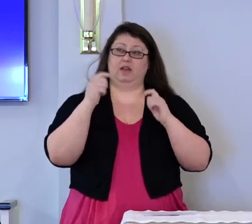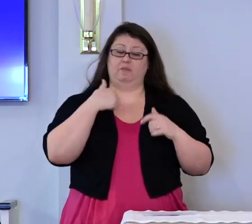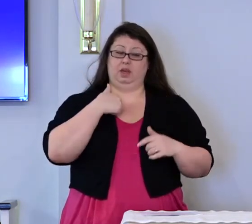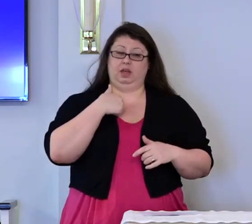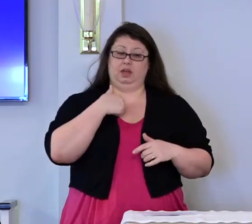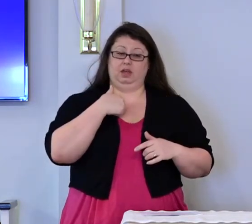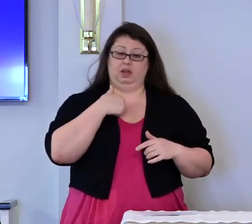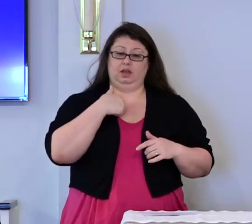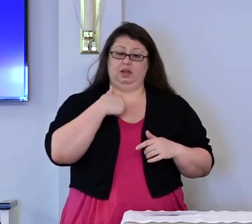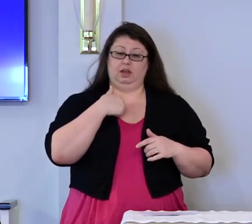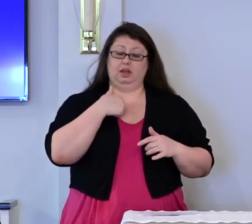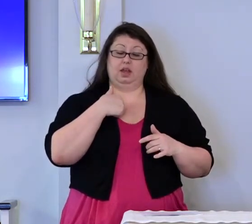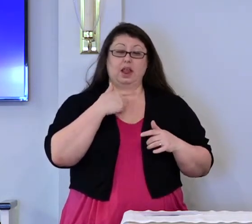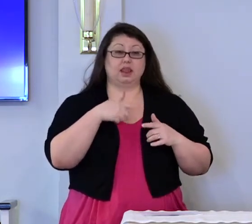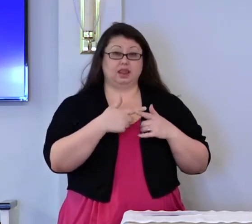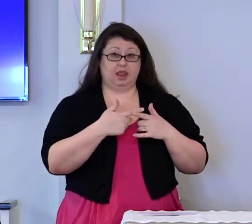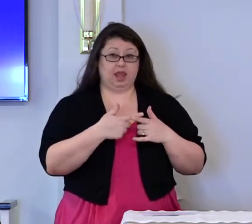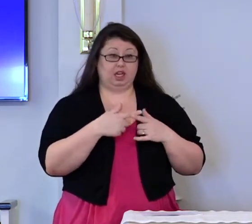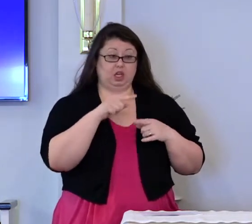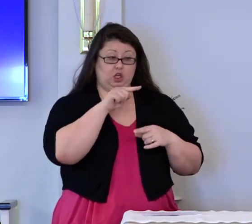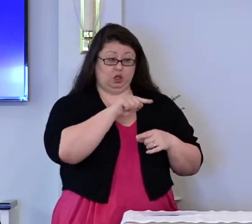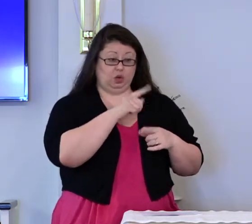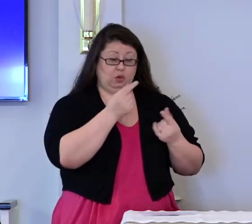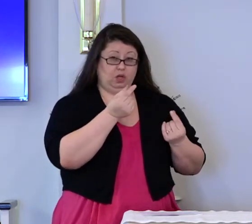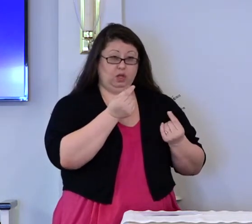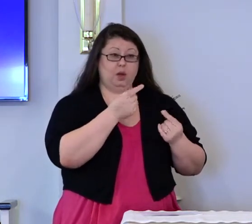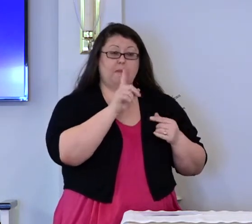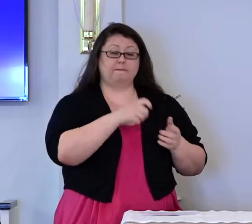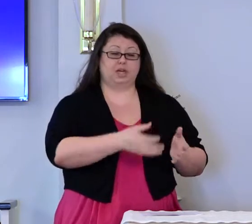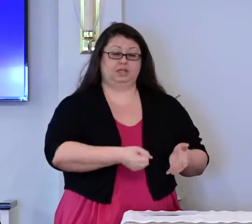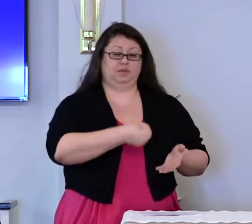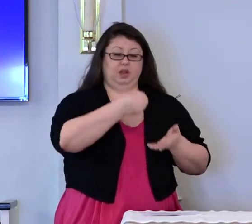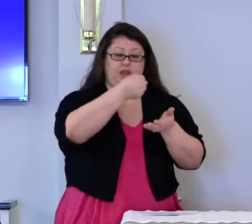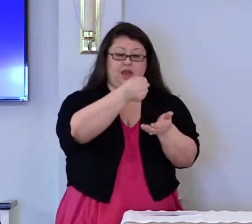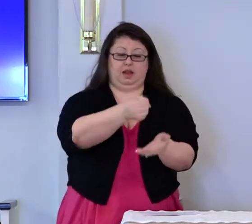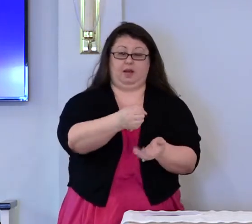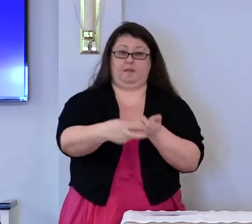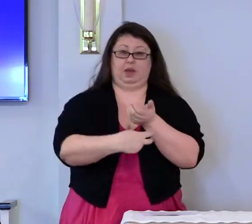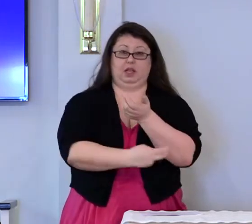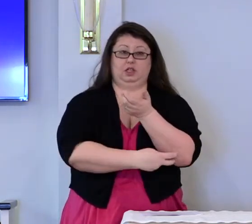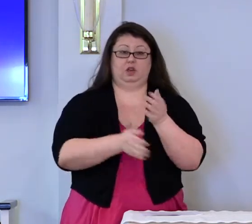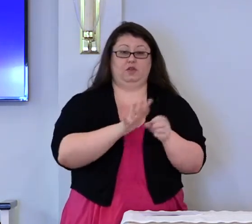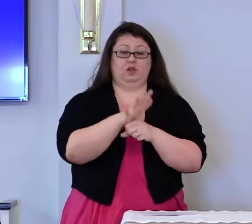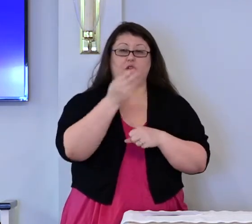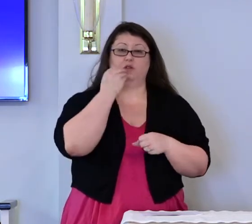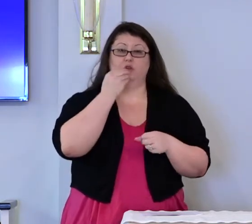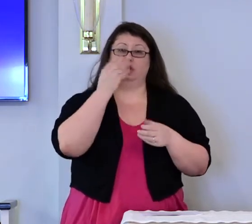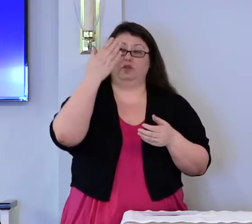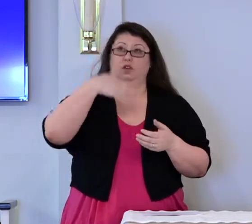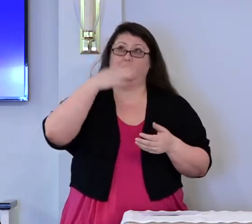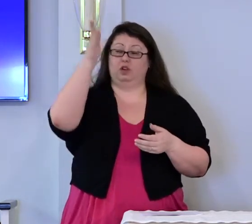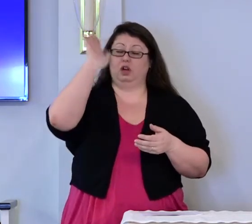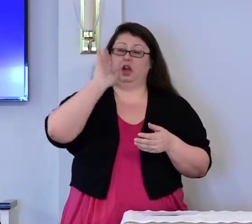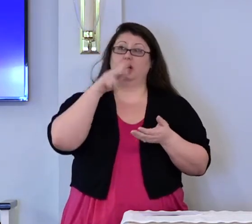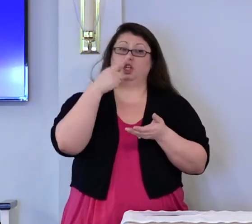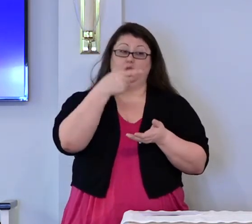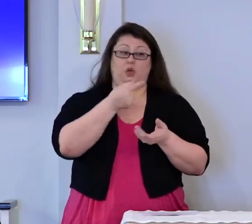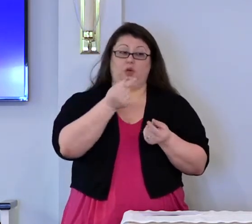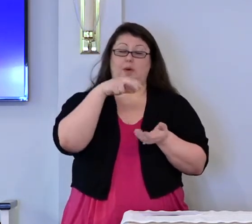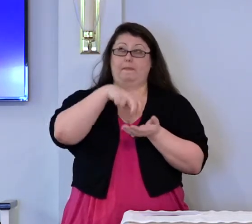Then you must put the harvest down before the Lord your God and bow down to worship him.